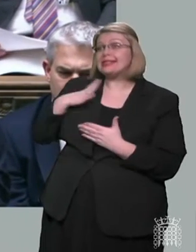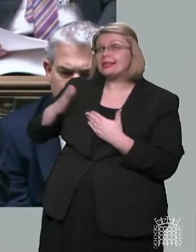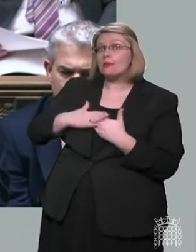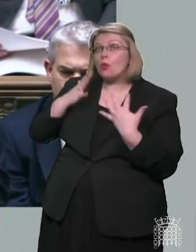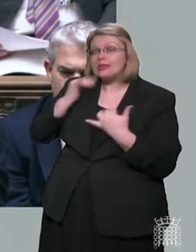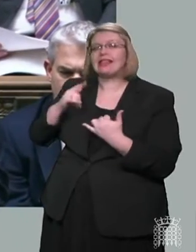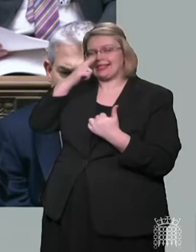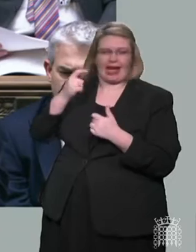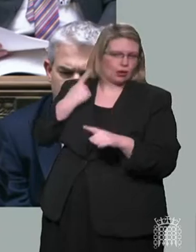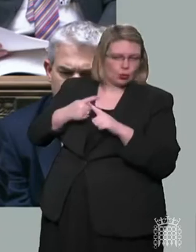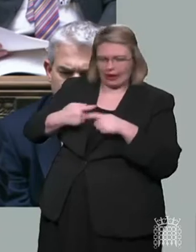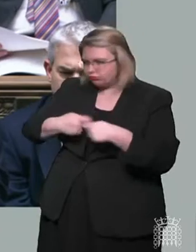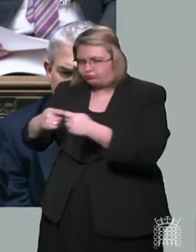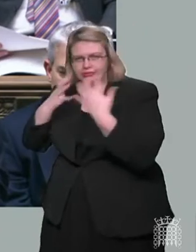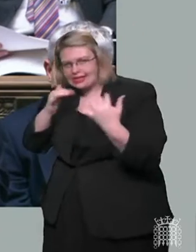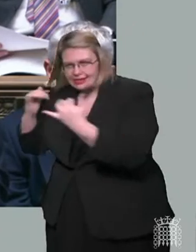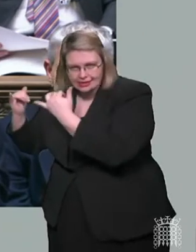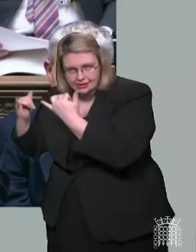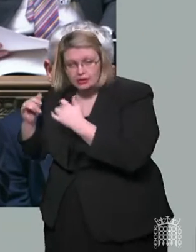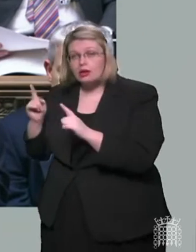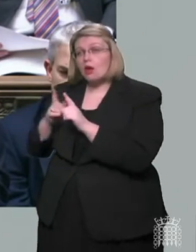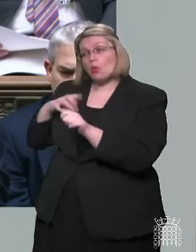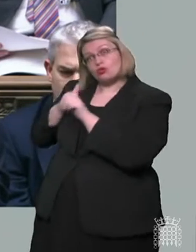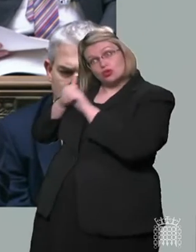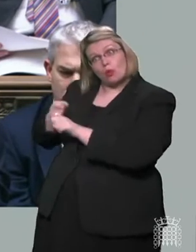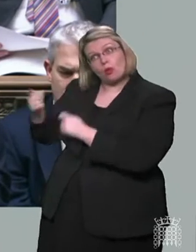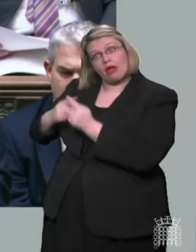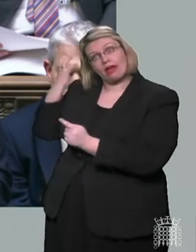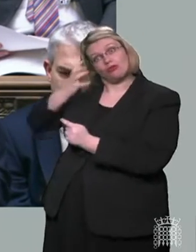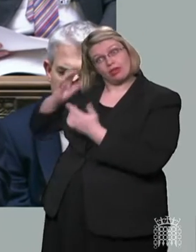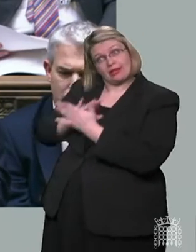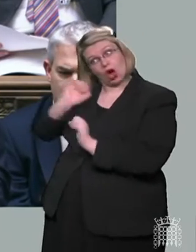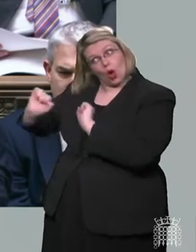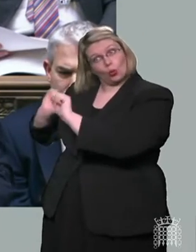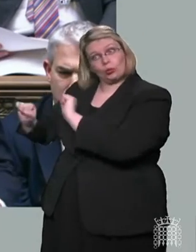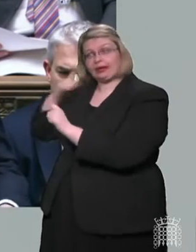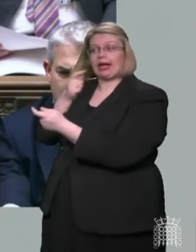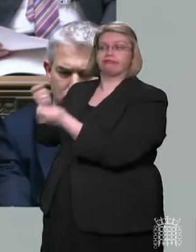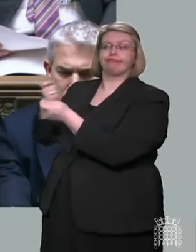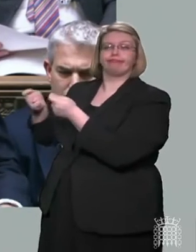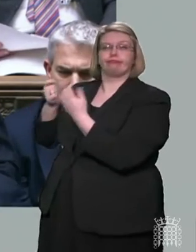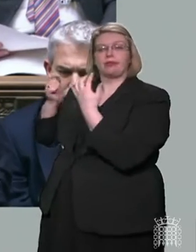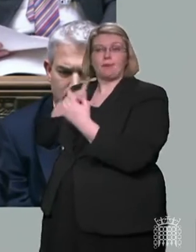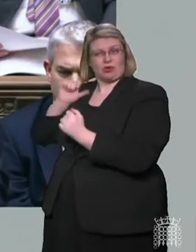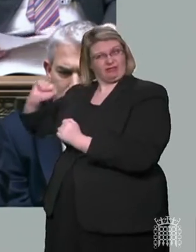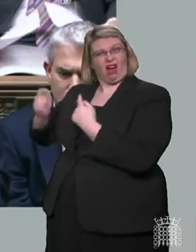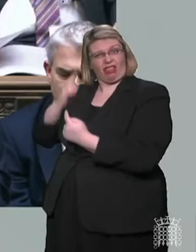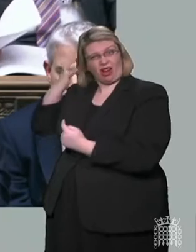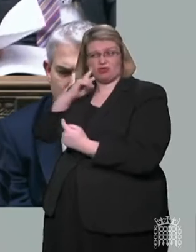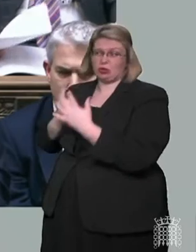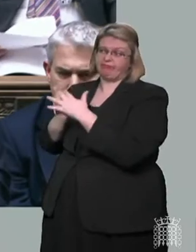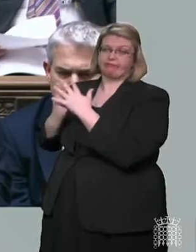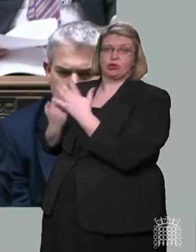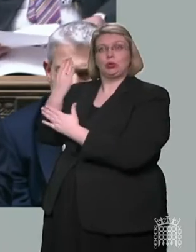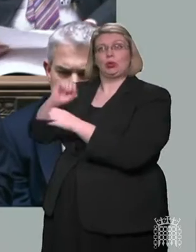continue to support other countries in developing their own surveillance capabilities, because a new variant can emerge anywhere.